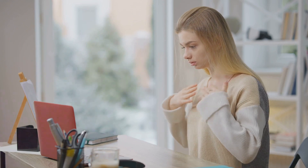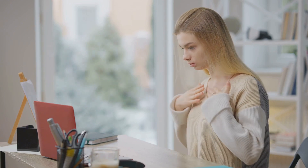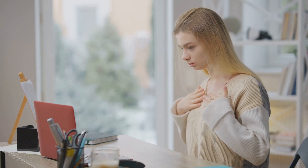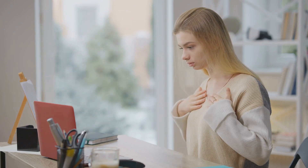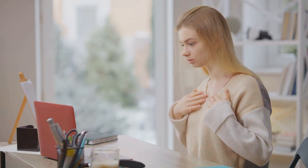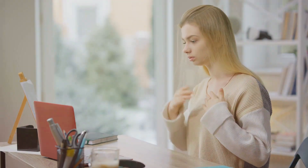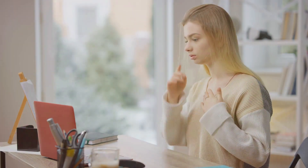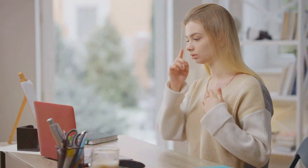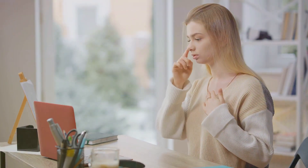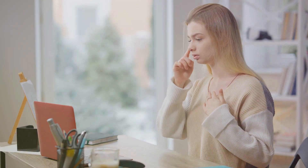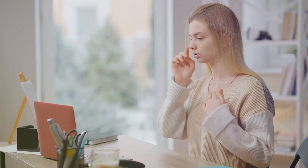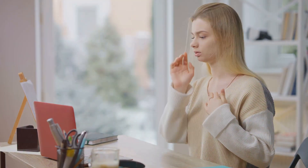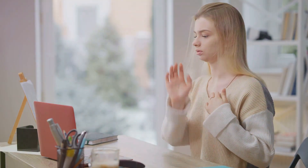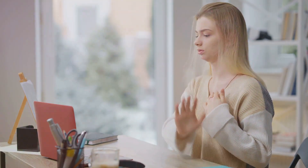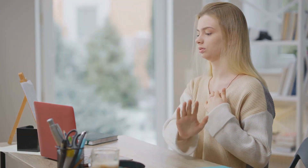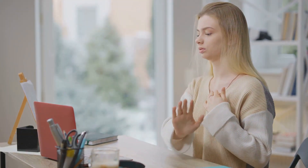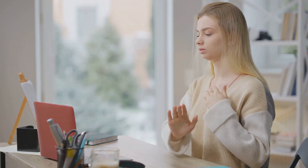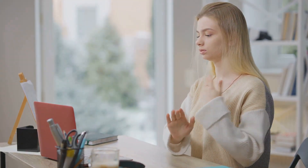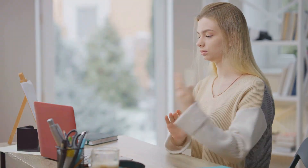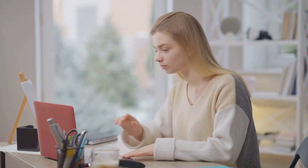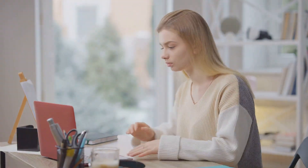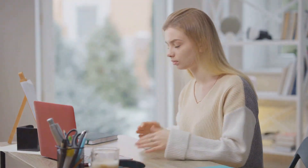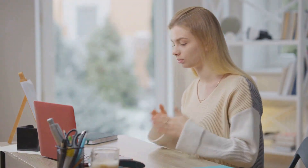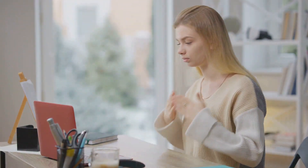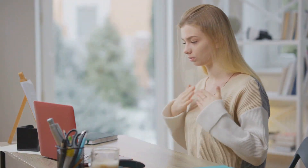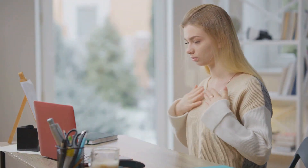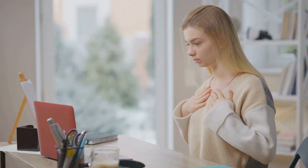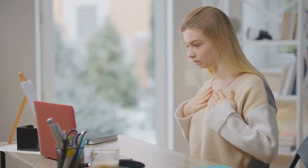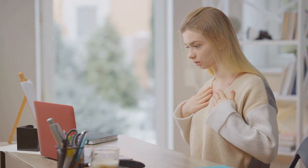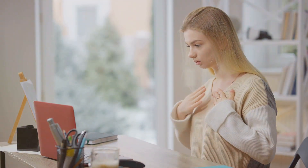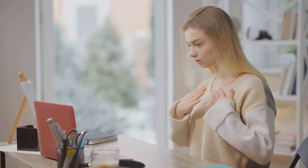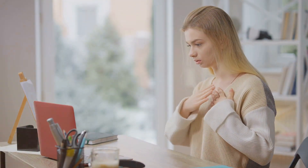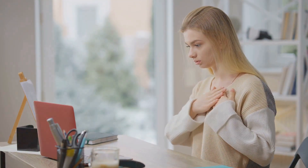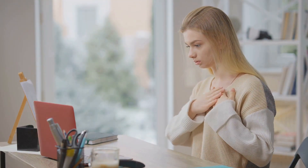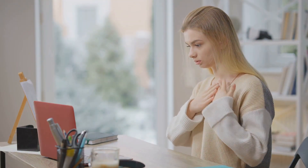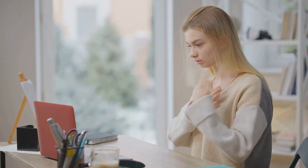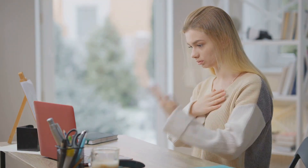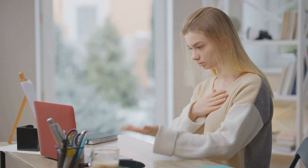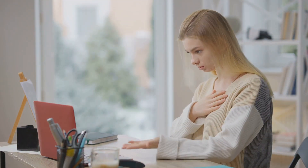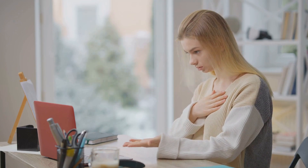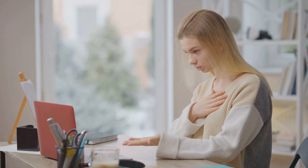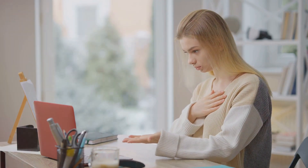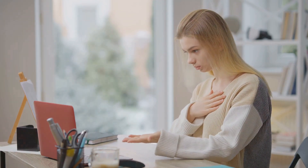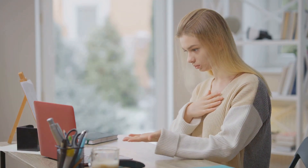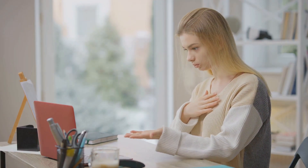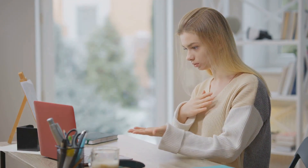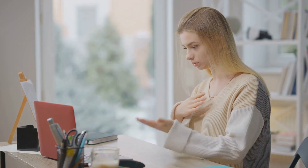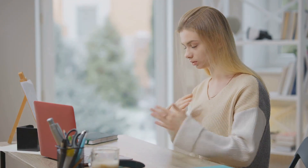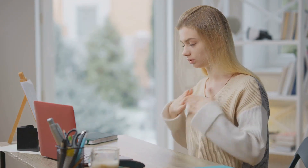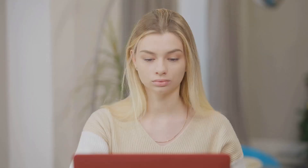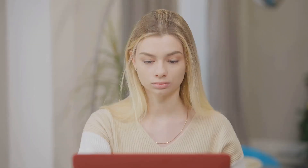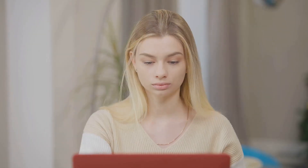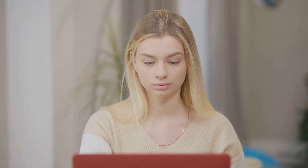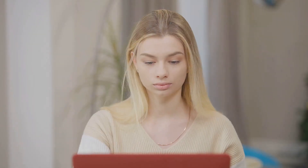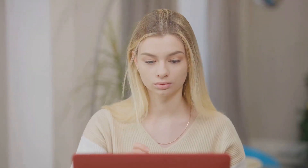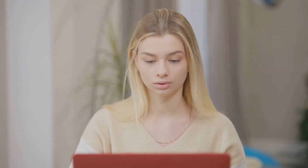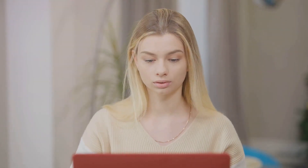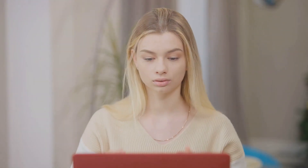the need for additional years of training. Moreover, there's a unique certification that focuses on verbal language and how it